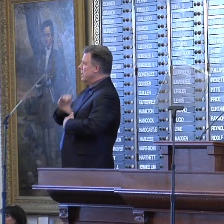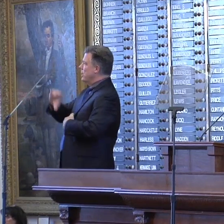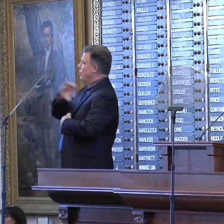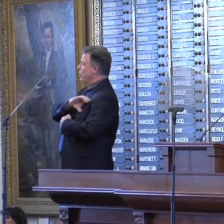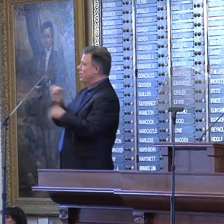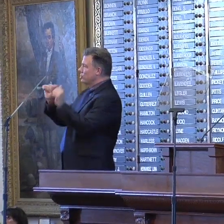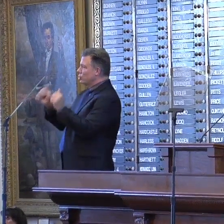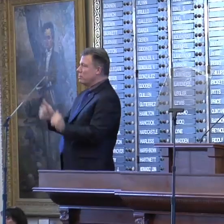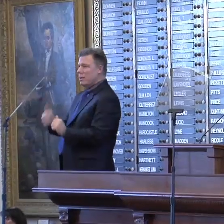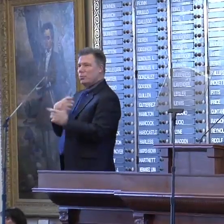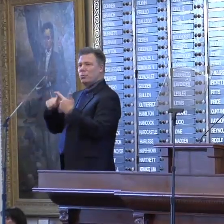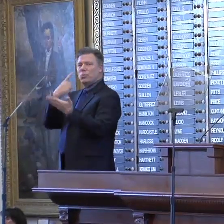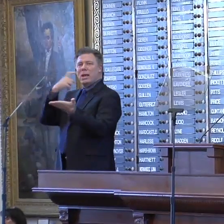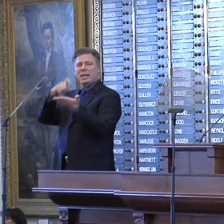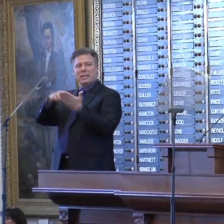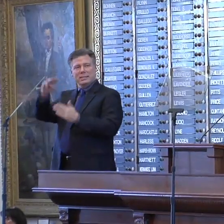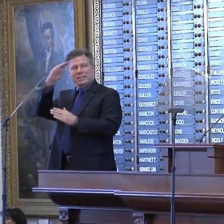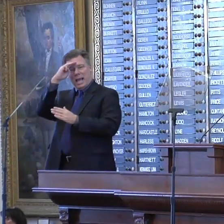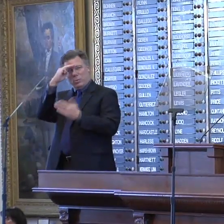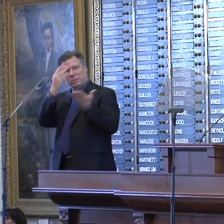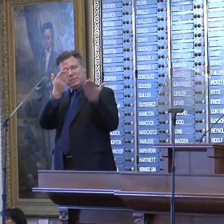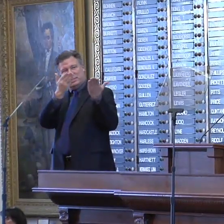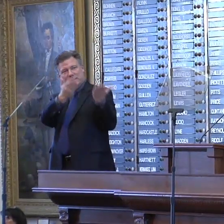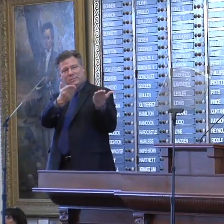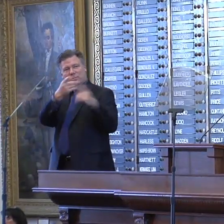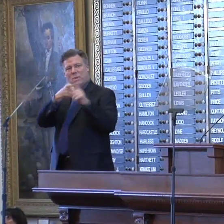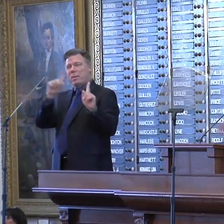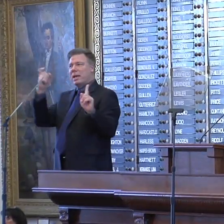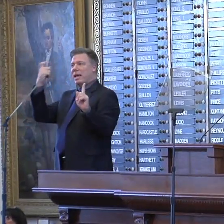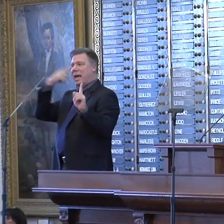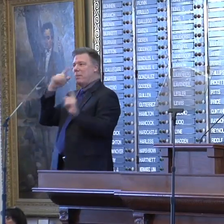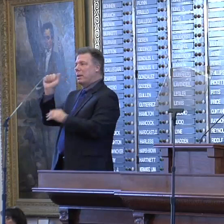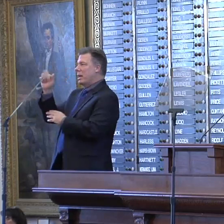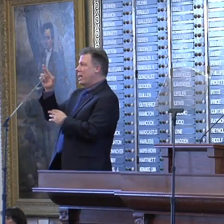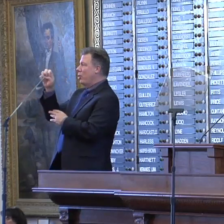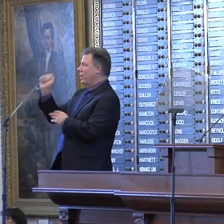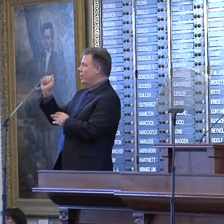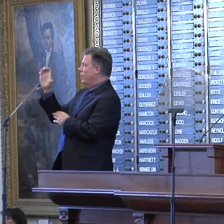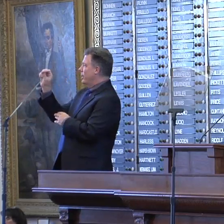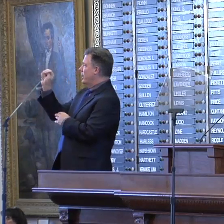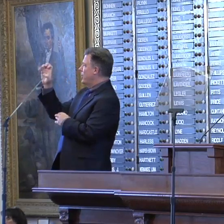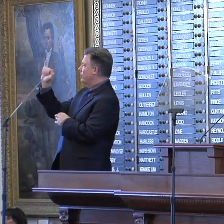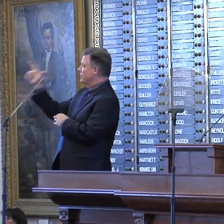recognize the Scouts over here to my left from the Capital Area Council. They're here with us today.